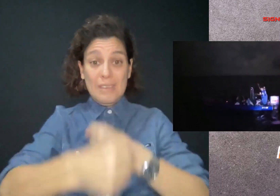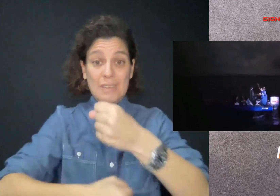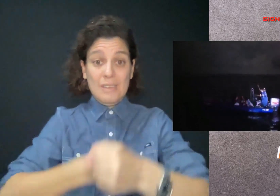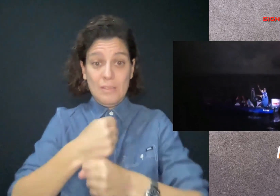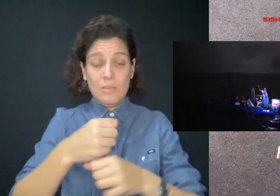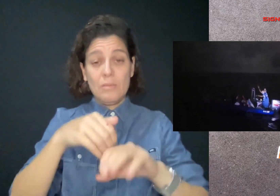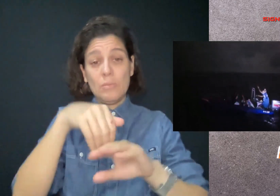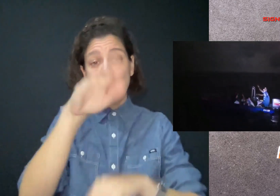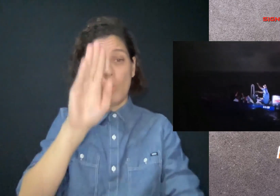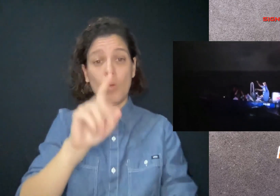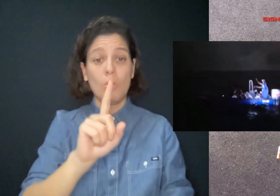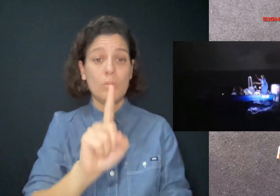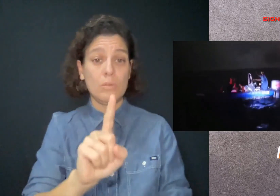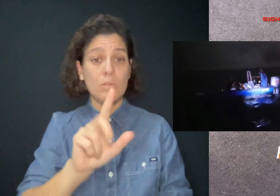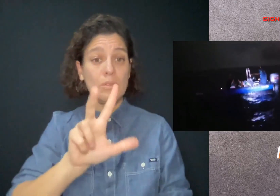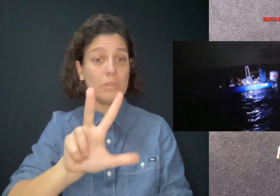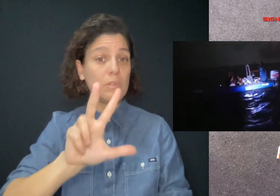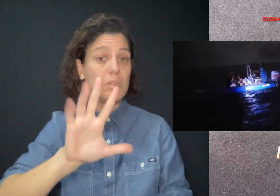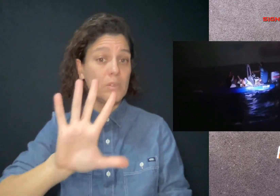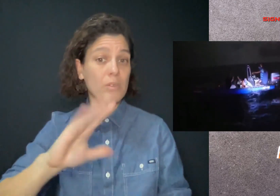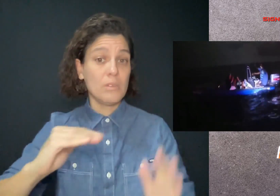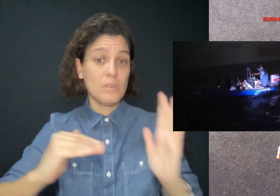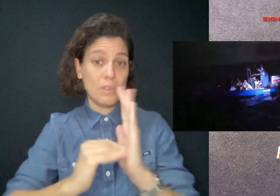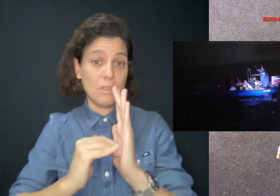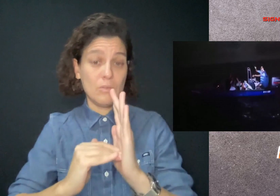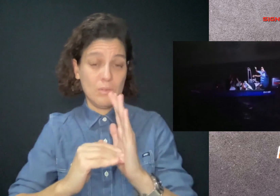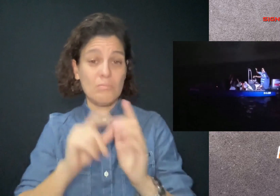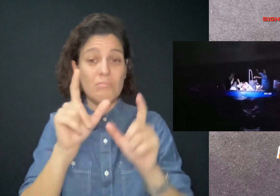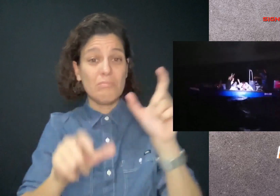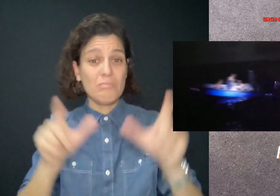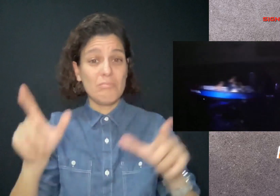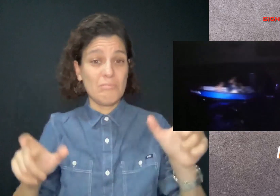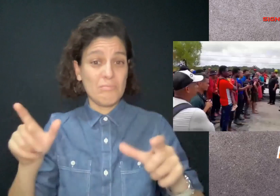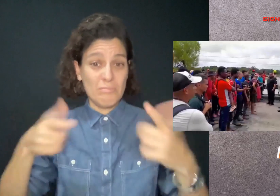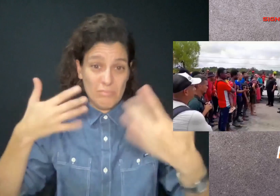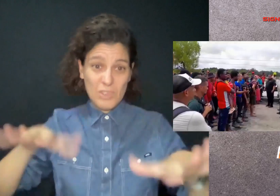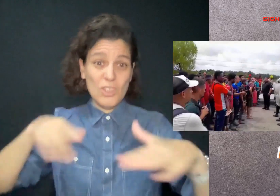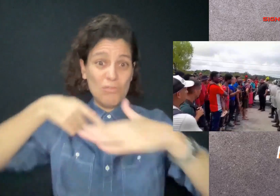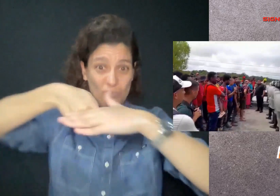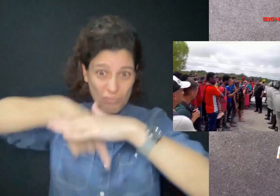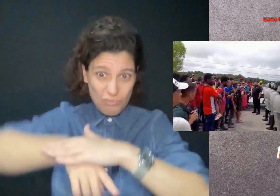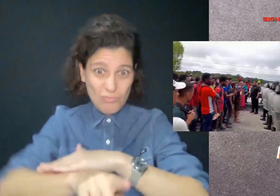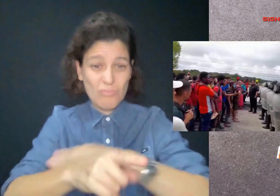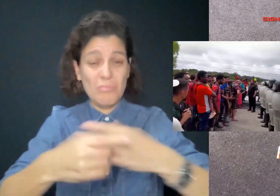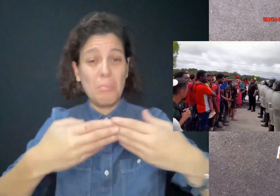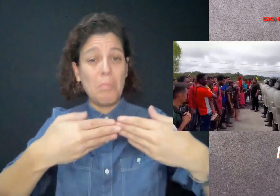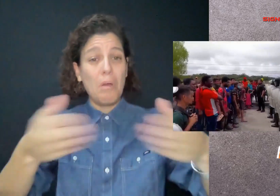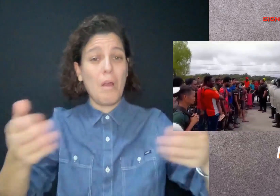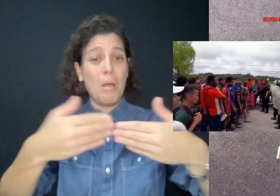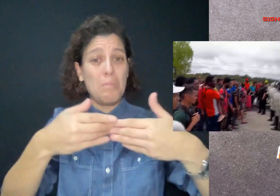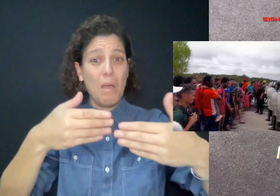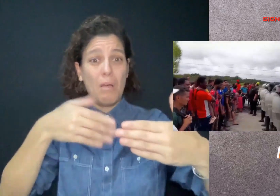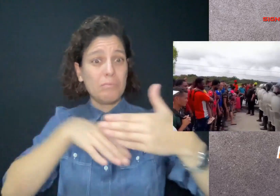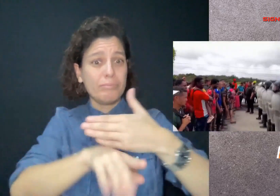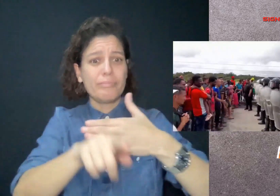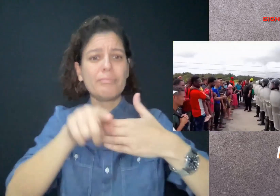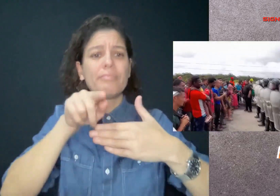So far this year, over 135,000 migrants have entered the border with Panama through